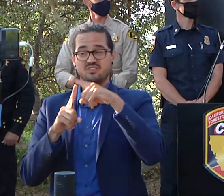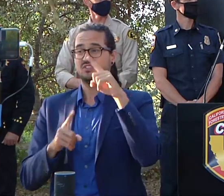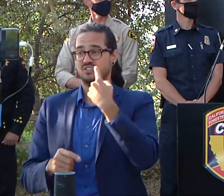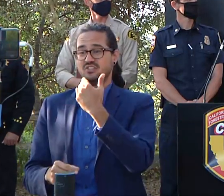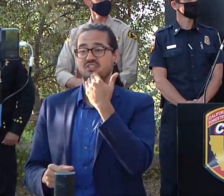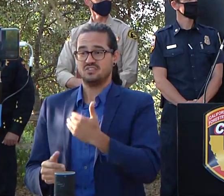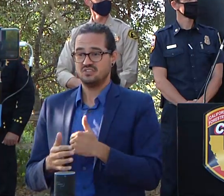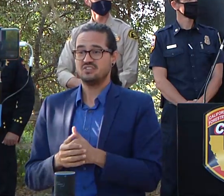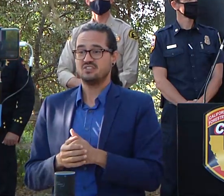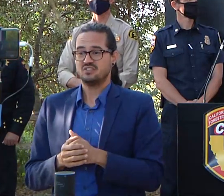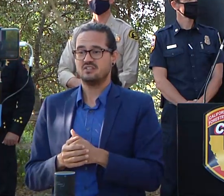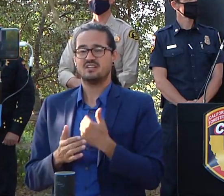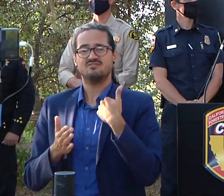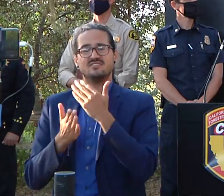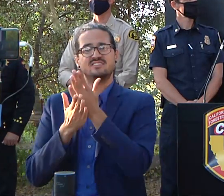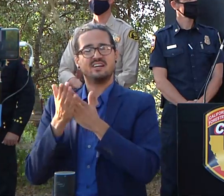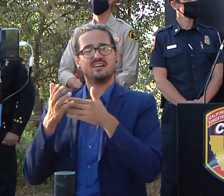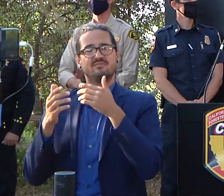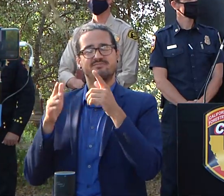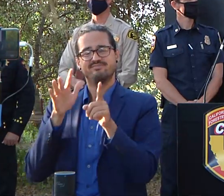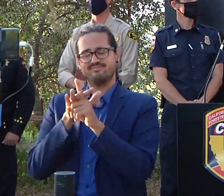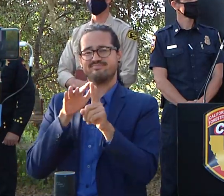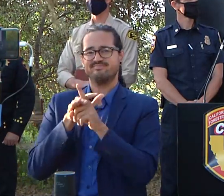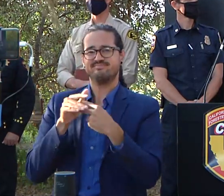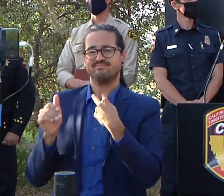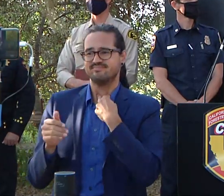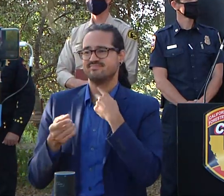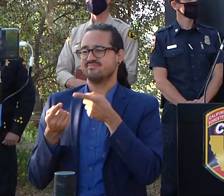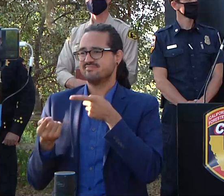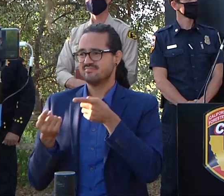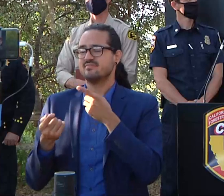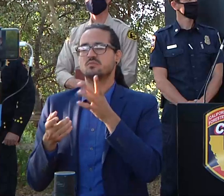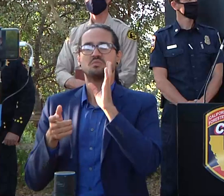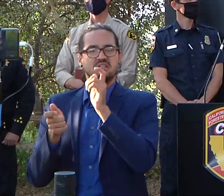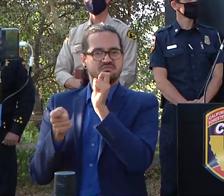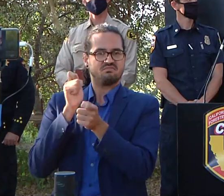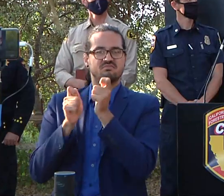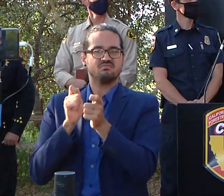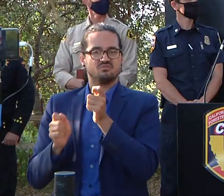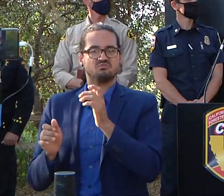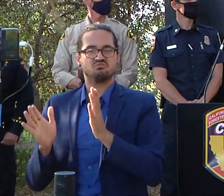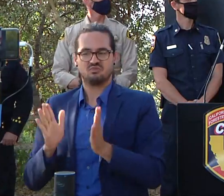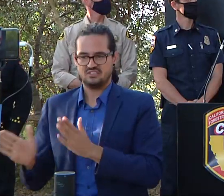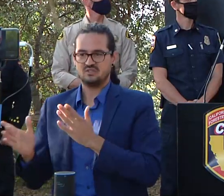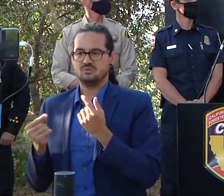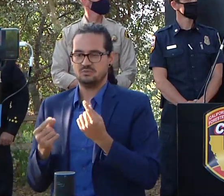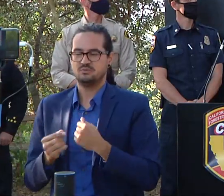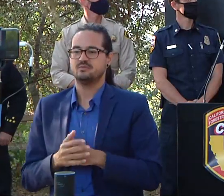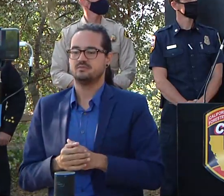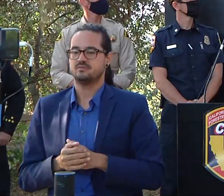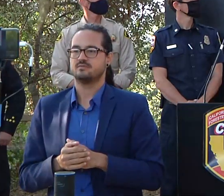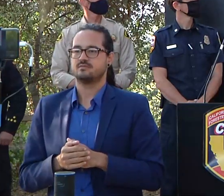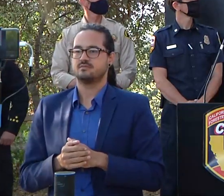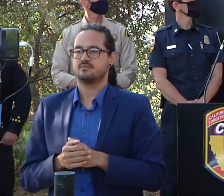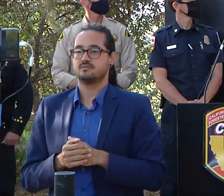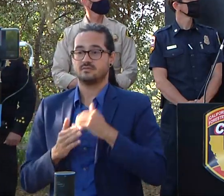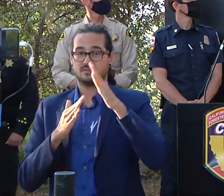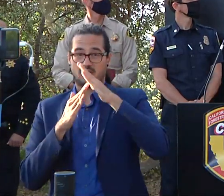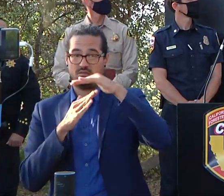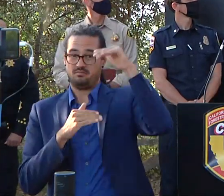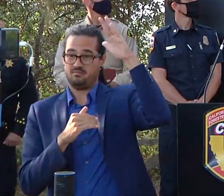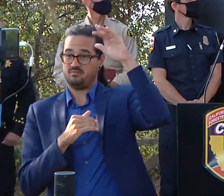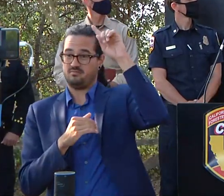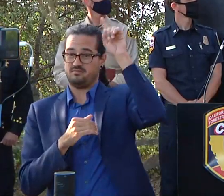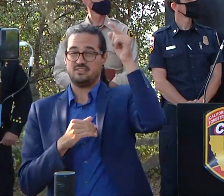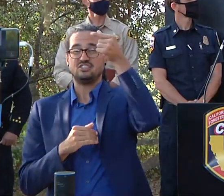we're going to be addressing and adjust our strategy accordingly just moving around the the top of the fire this uh gulf kilo